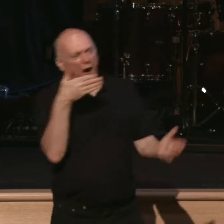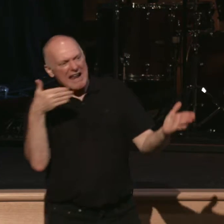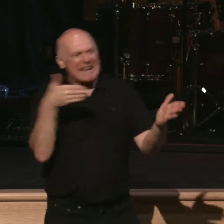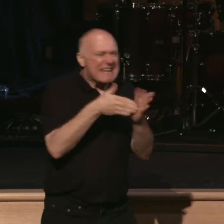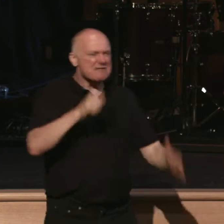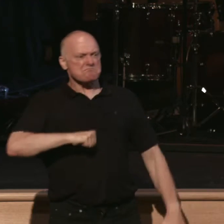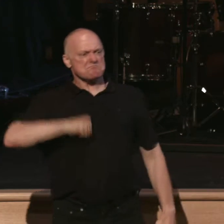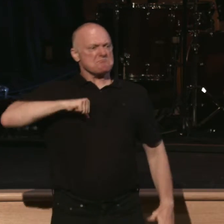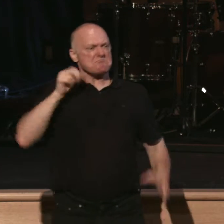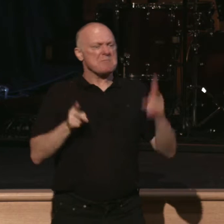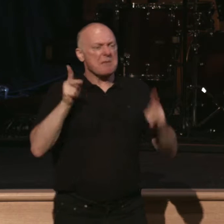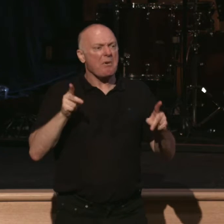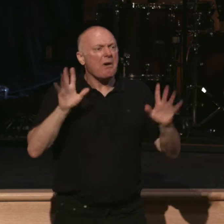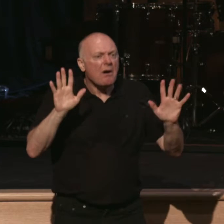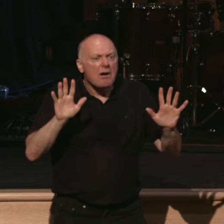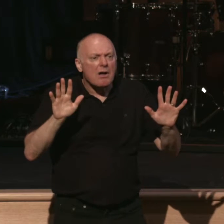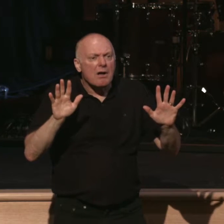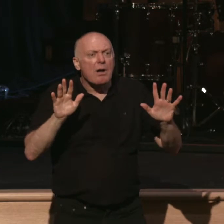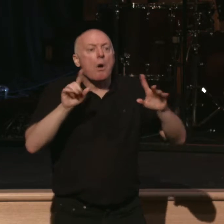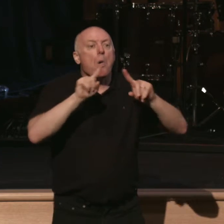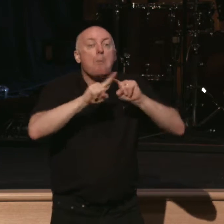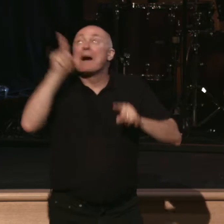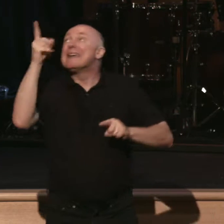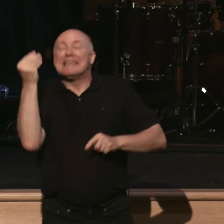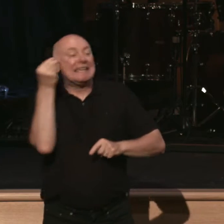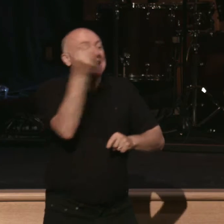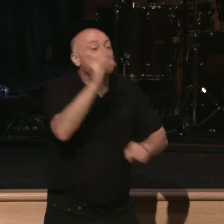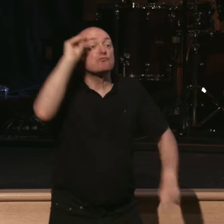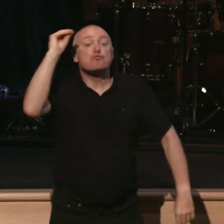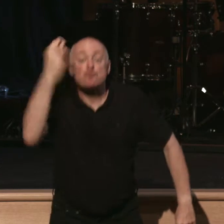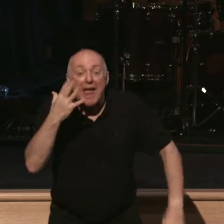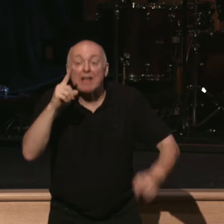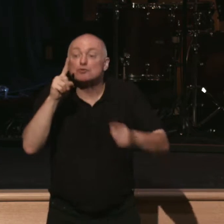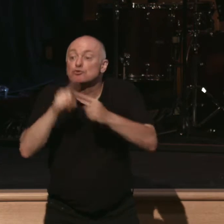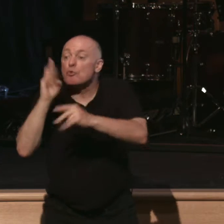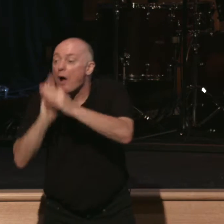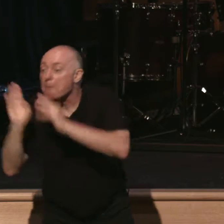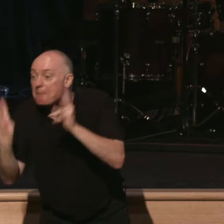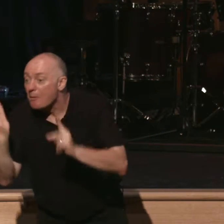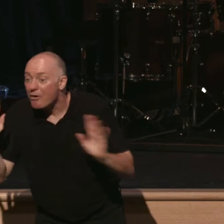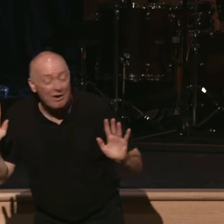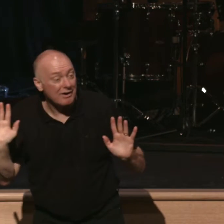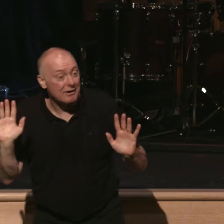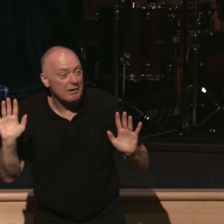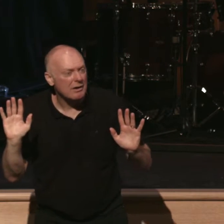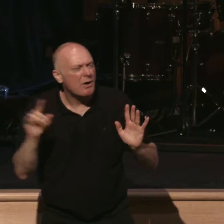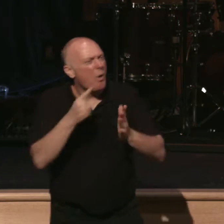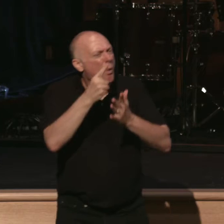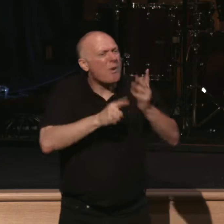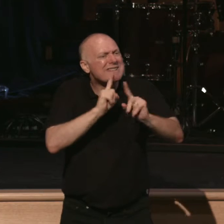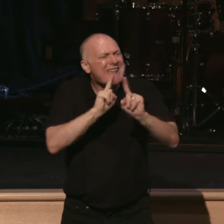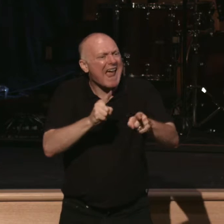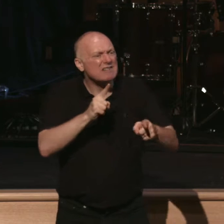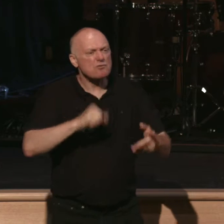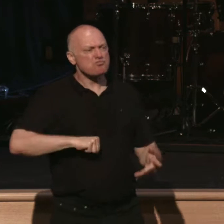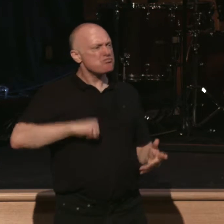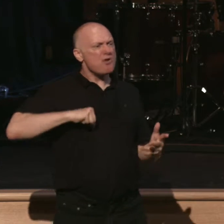And then, and then it says, but gives grace to the humble. So what is the answer for pride? Well, we're given two